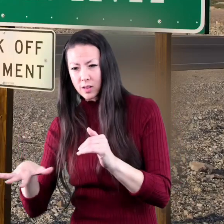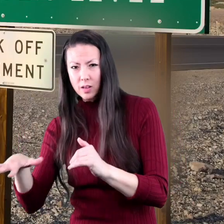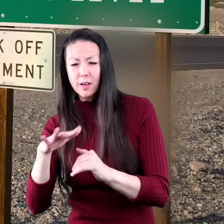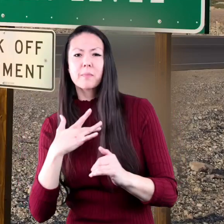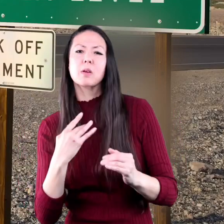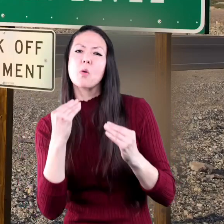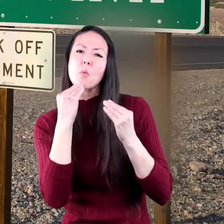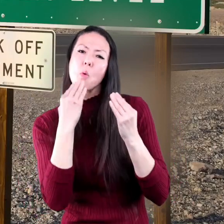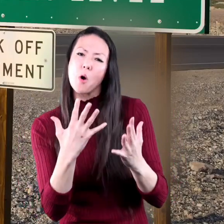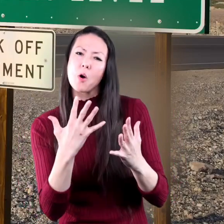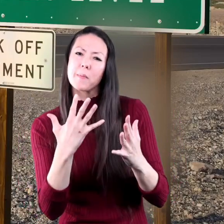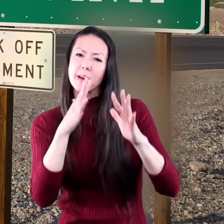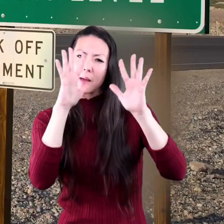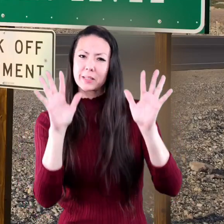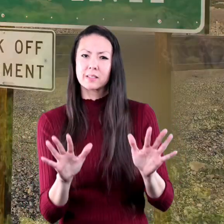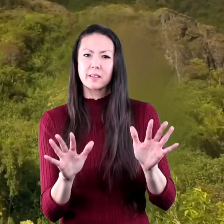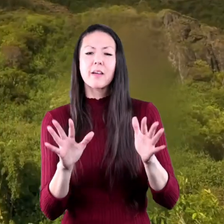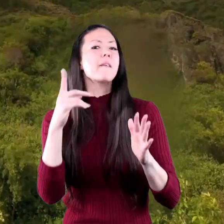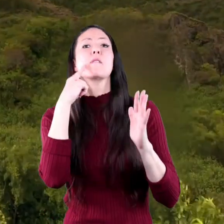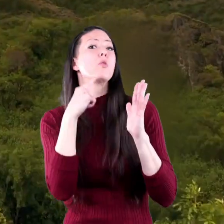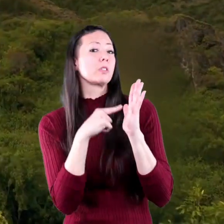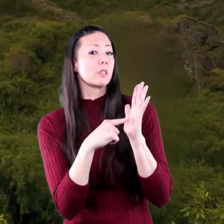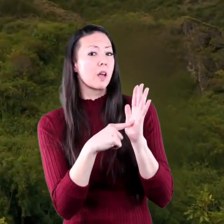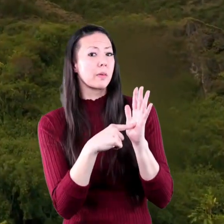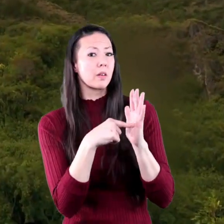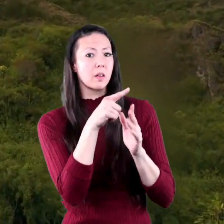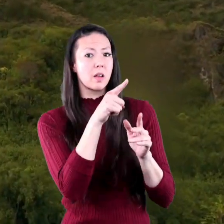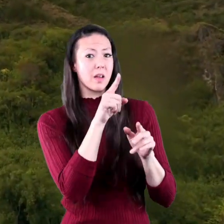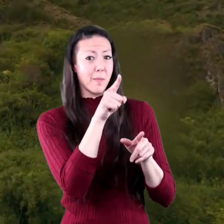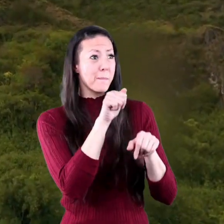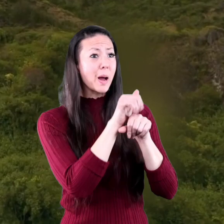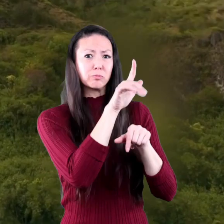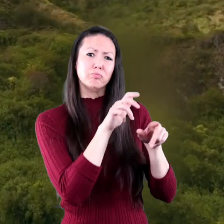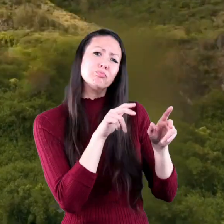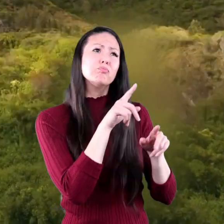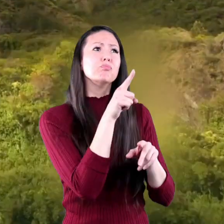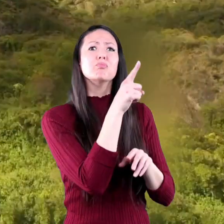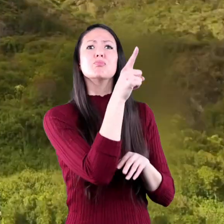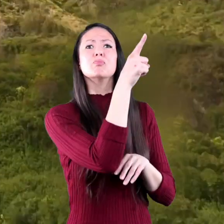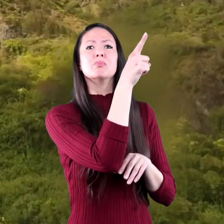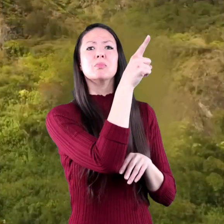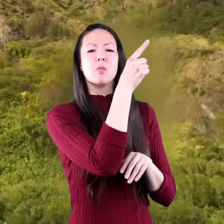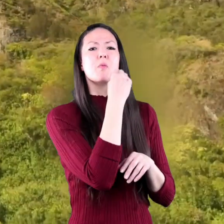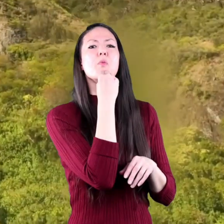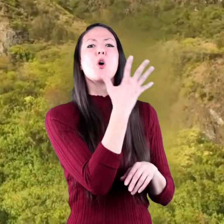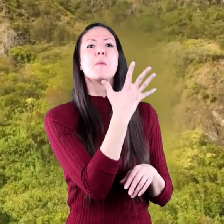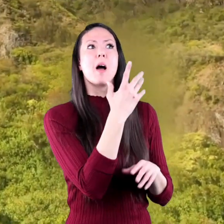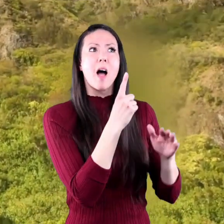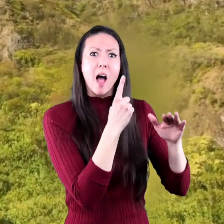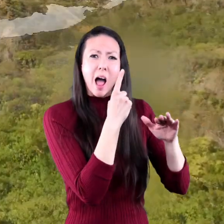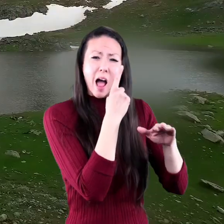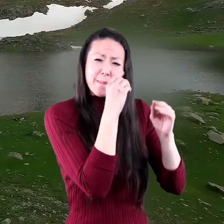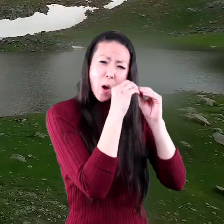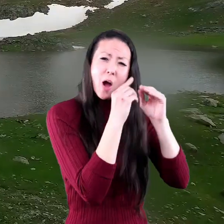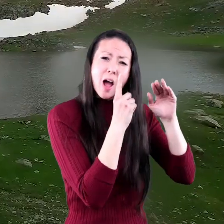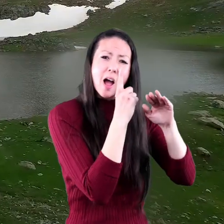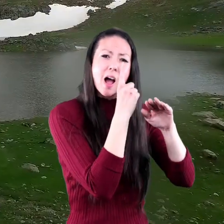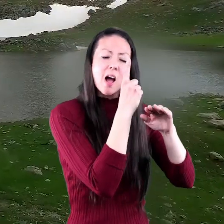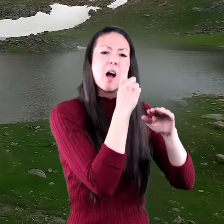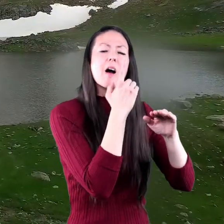warmer the climate. For example, if you were to climb a mountain in a warm area, the higher you get, the